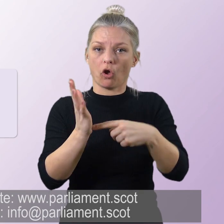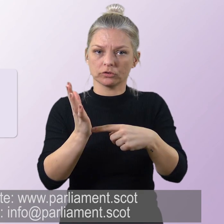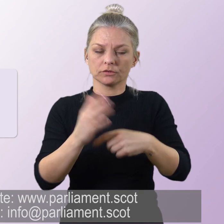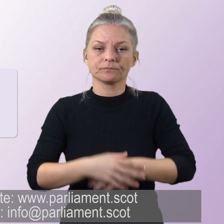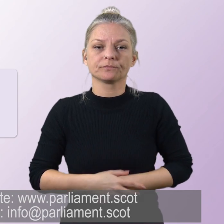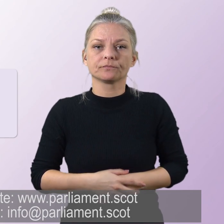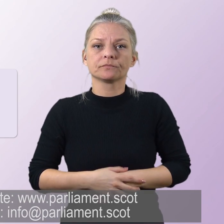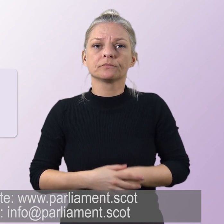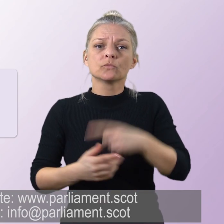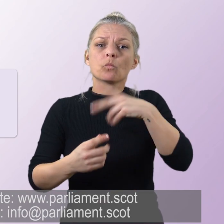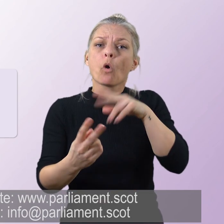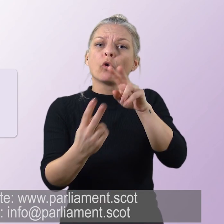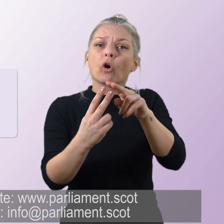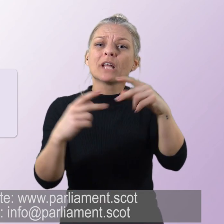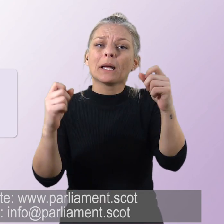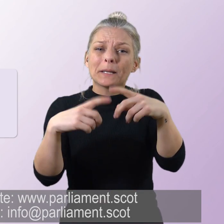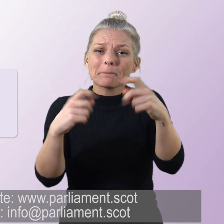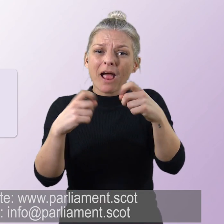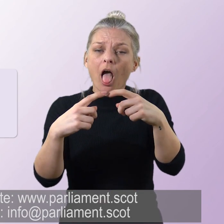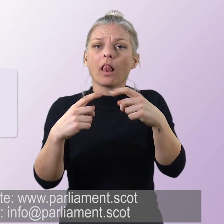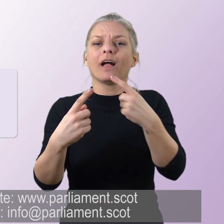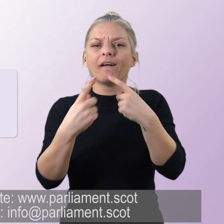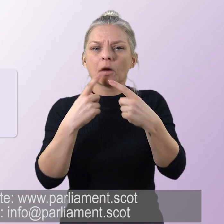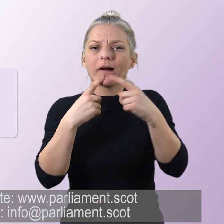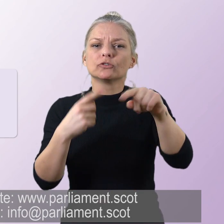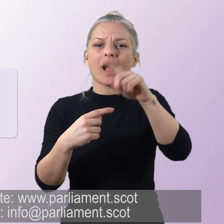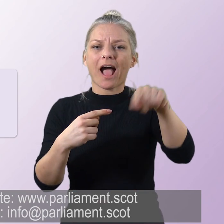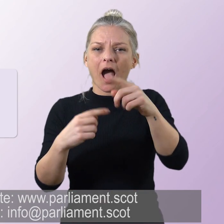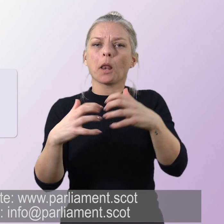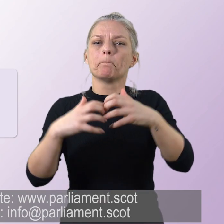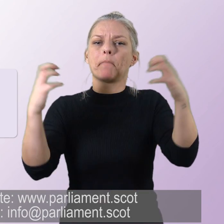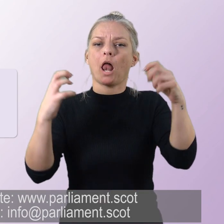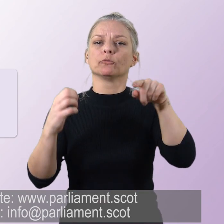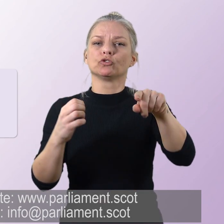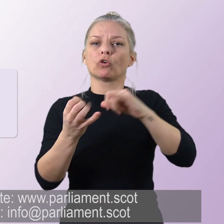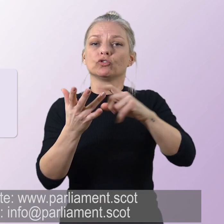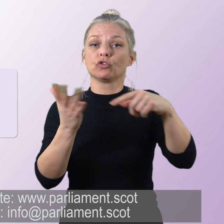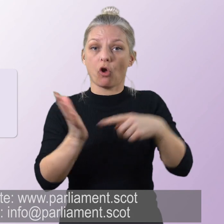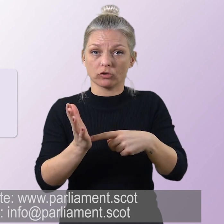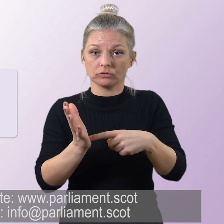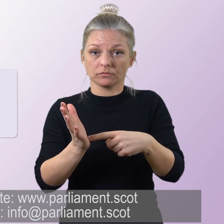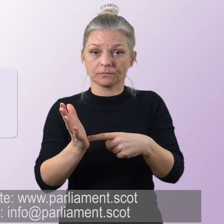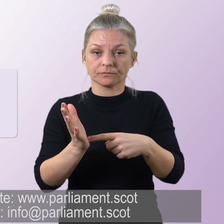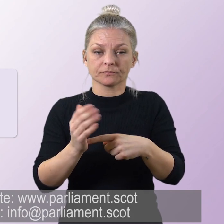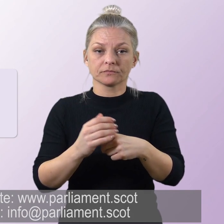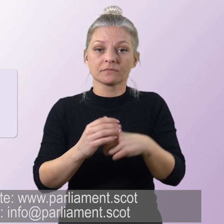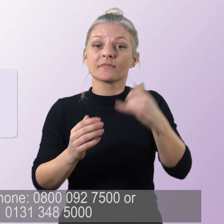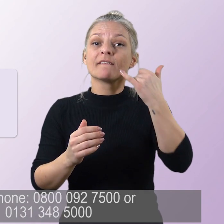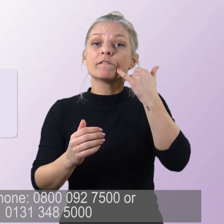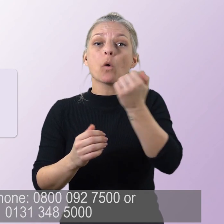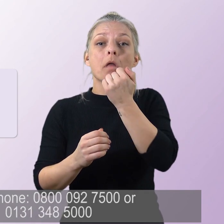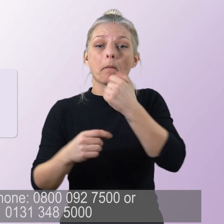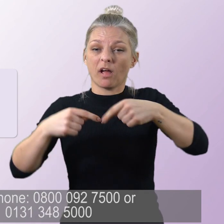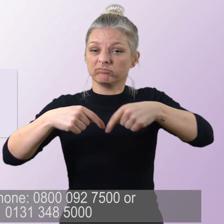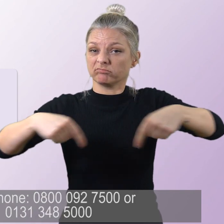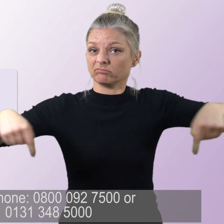.scot Email info at parliament.scot Telephone Telephone